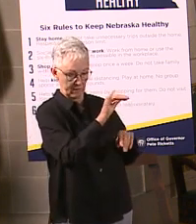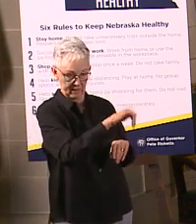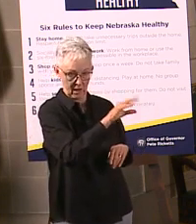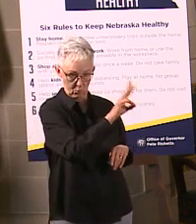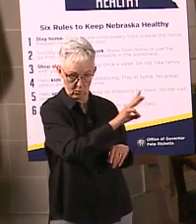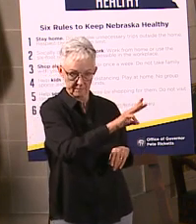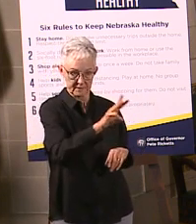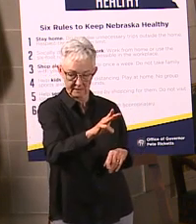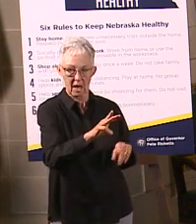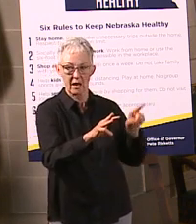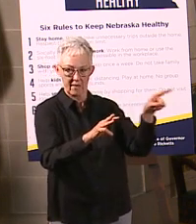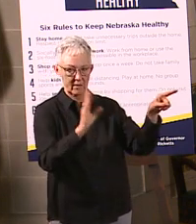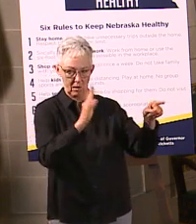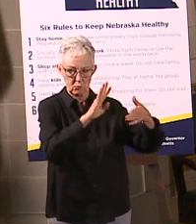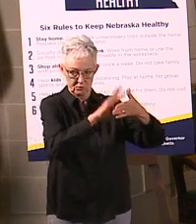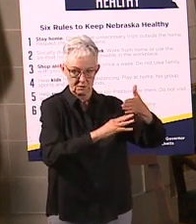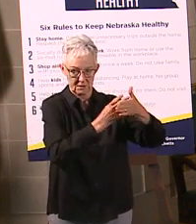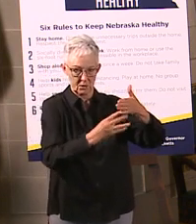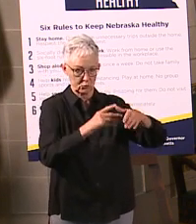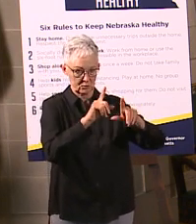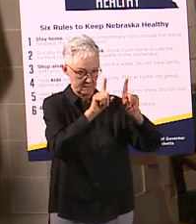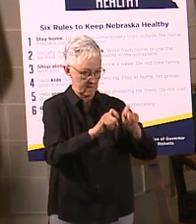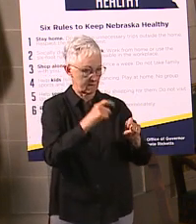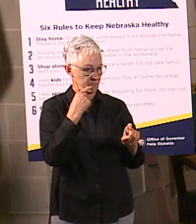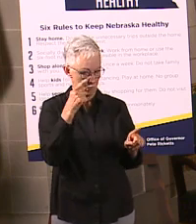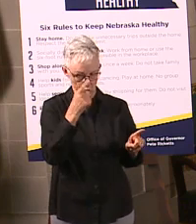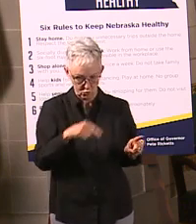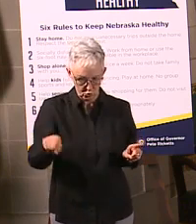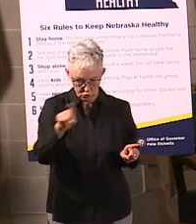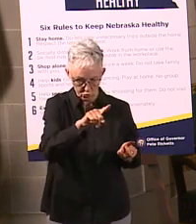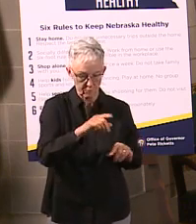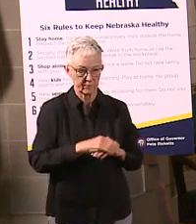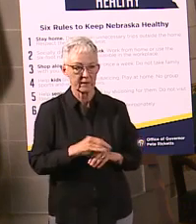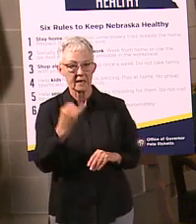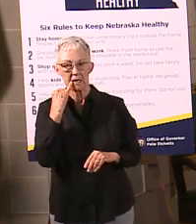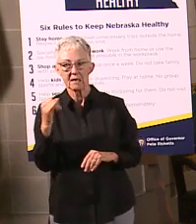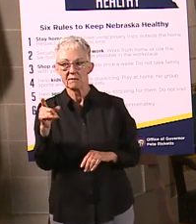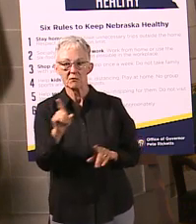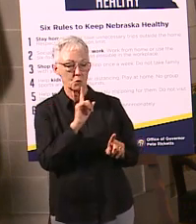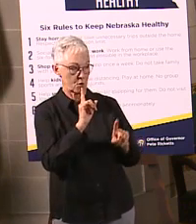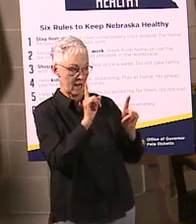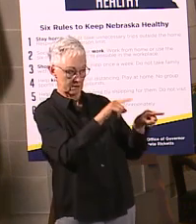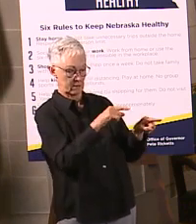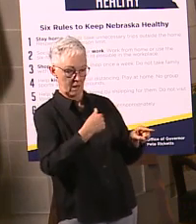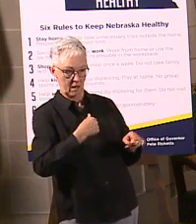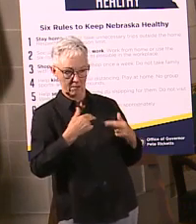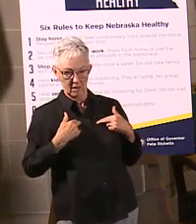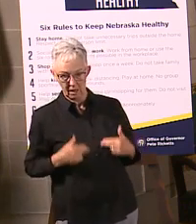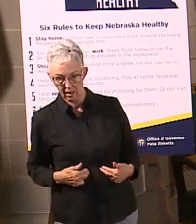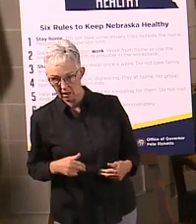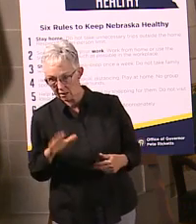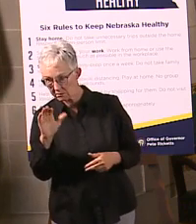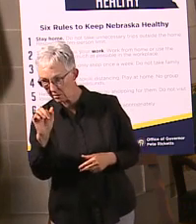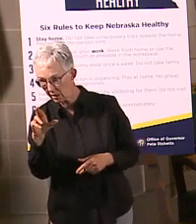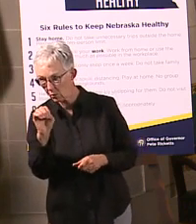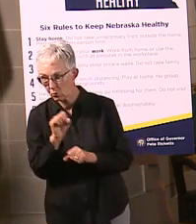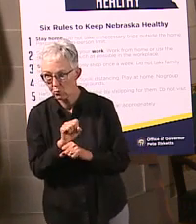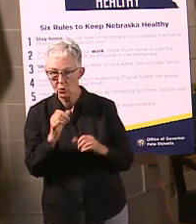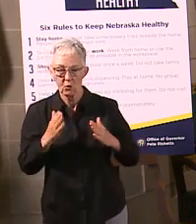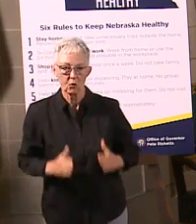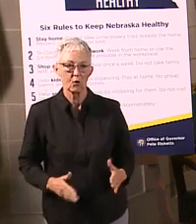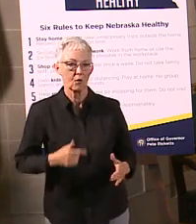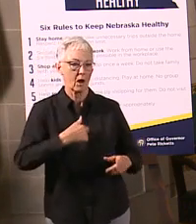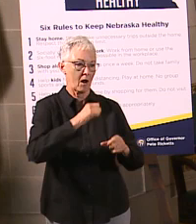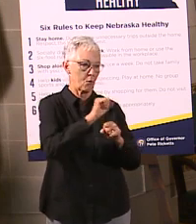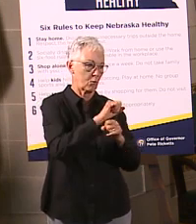but you also answer, I am a healthcare worker, first responder, or in one of our food processing facilities, meat processing facilities,